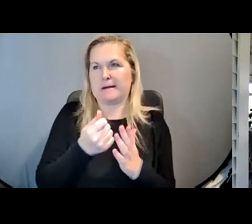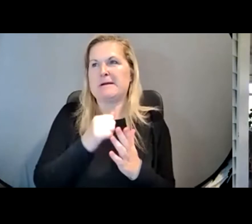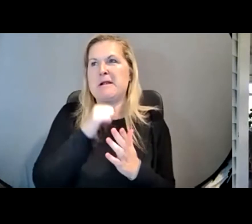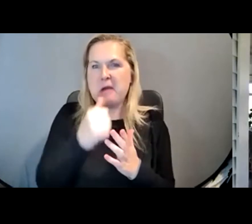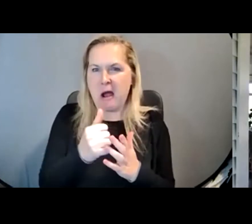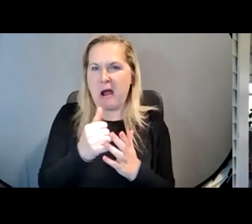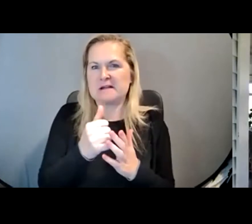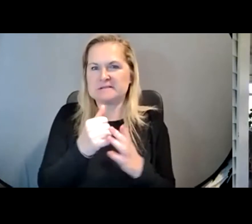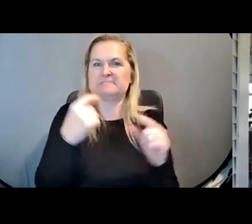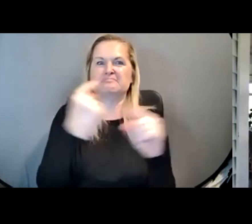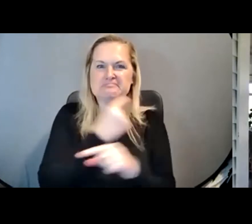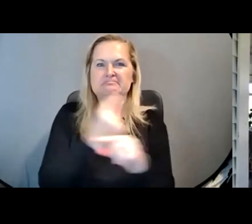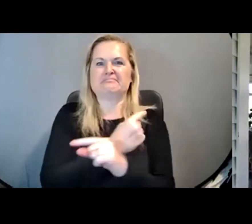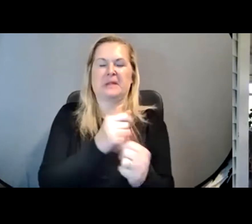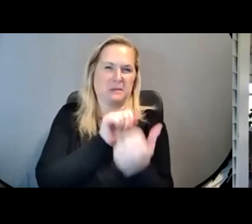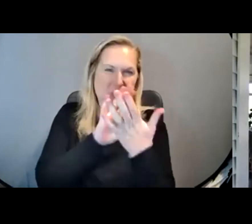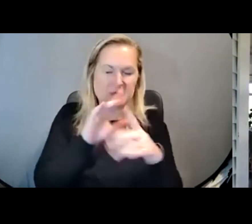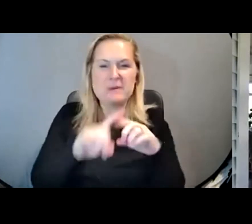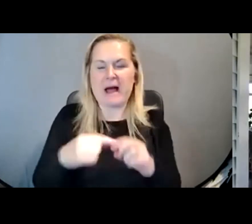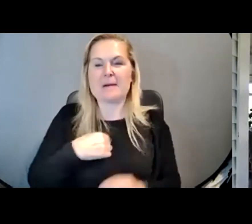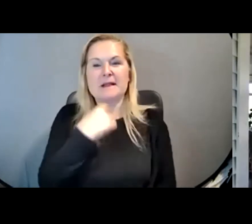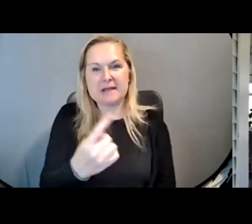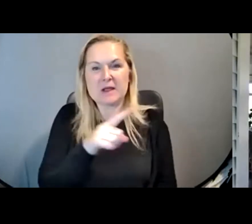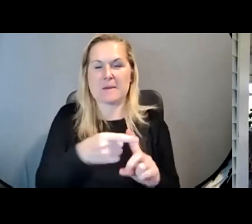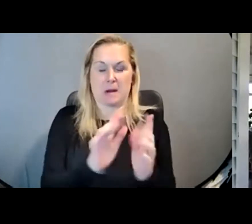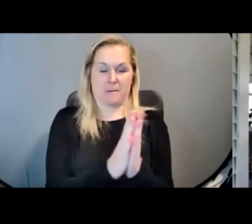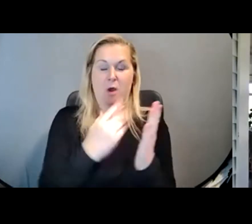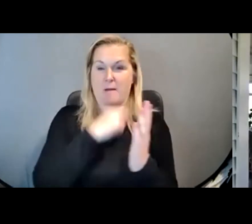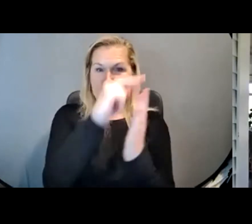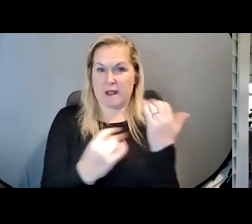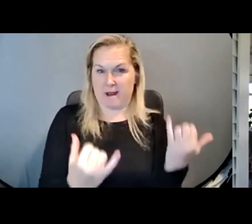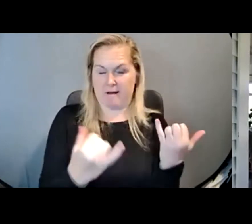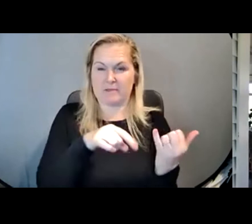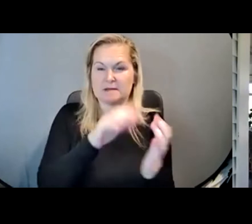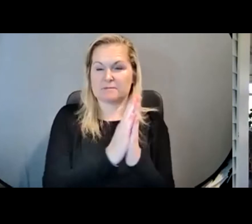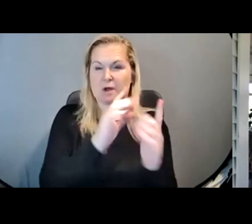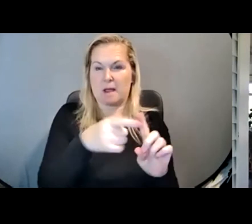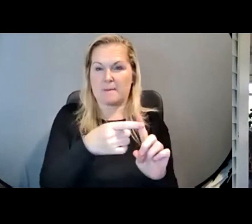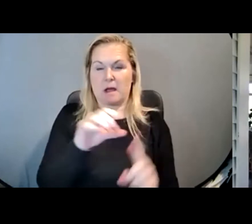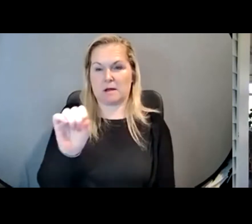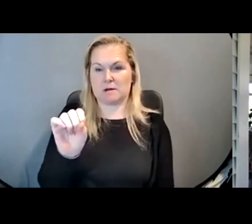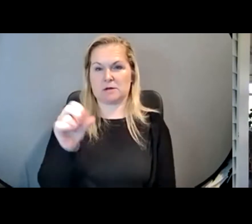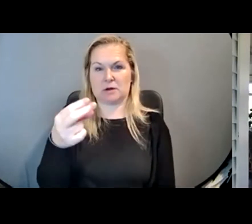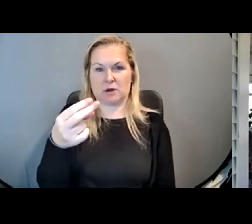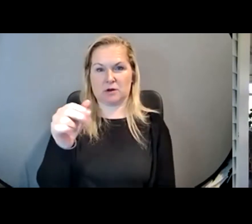way and tell you about a book I'm reading, which is actually about shamans.